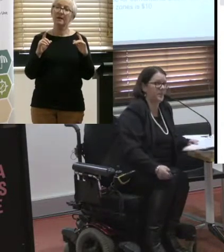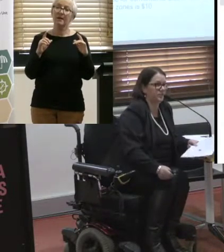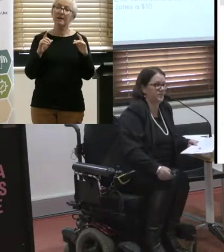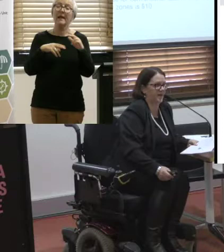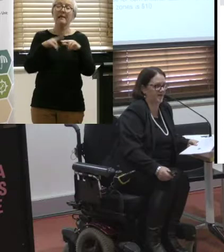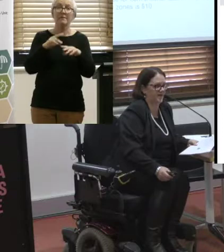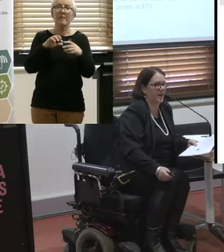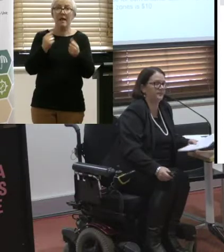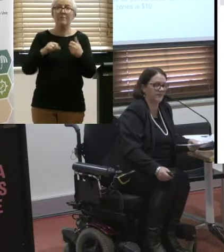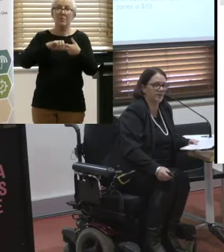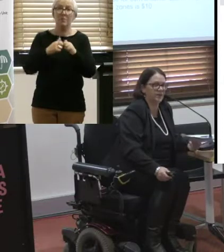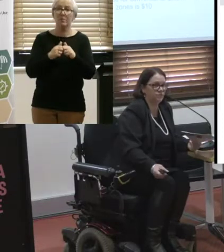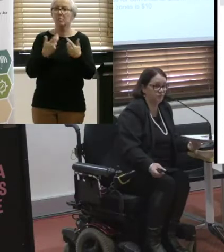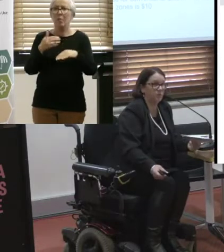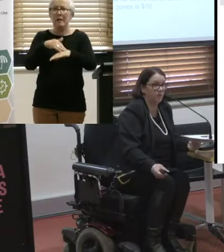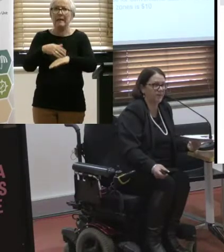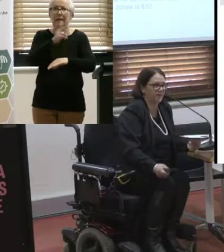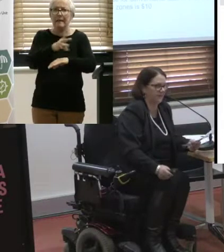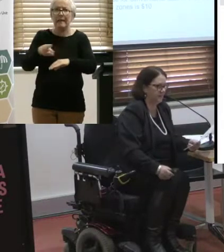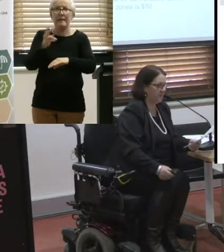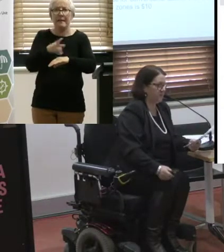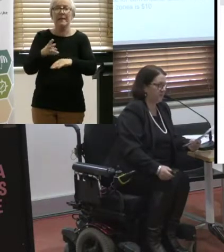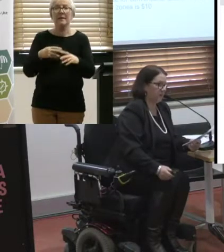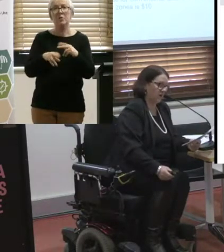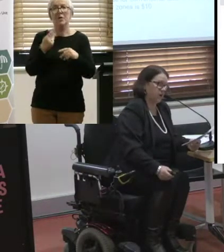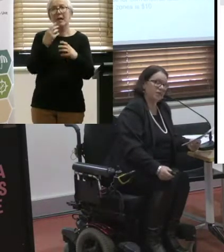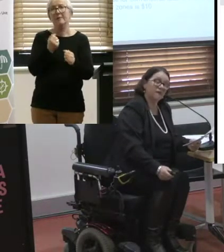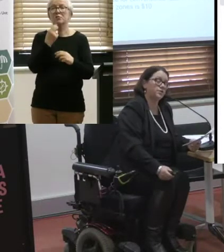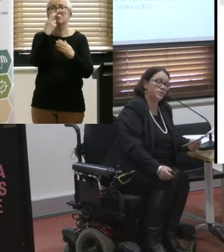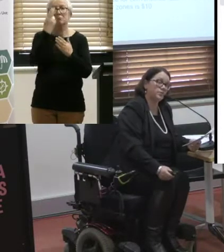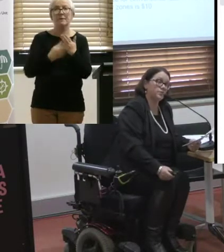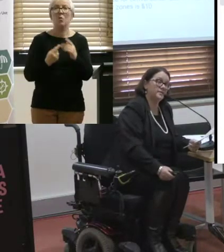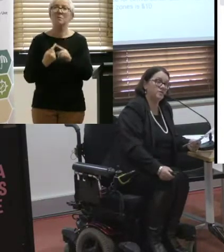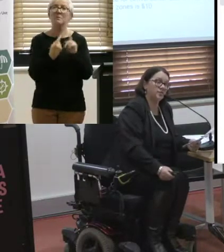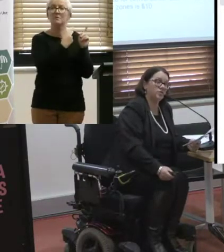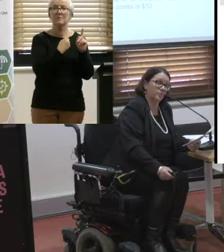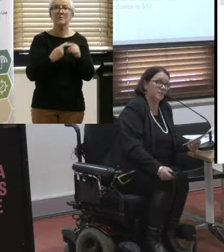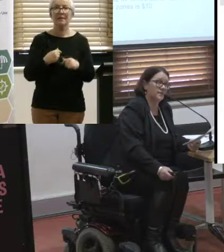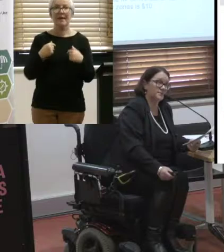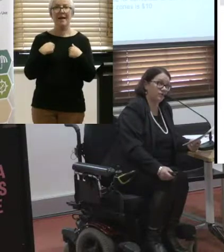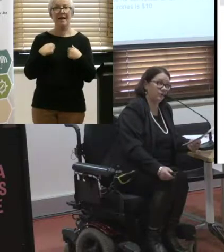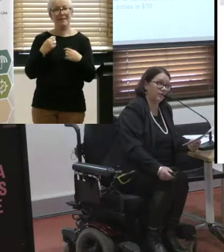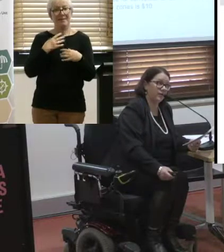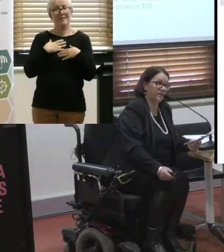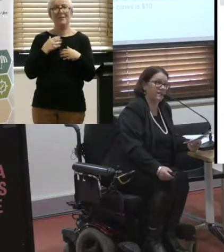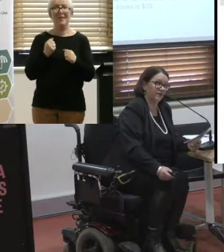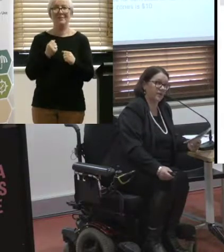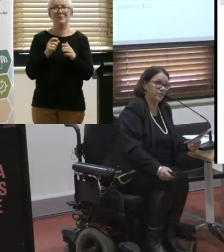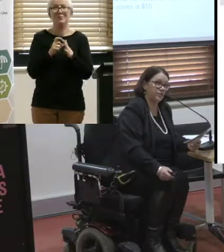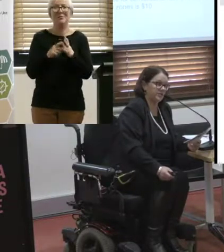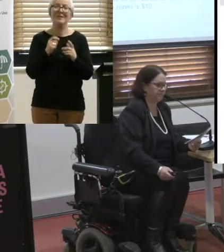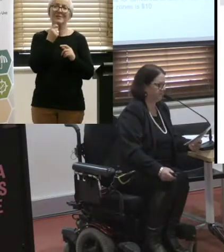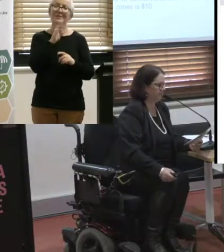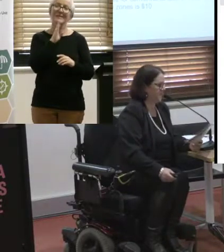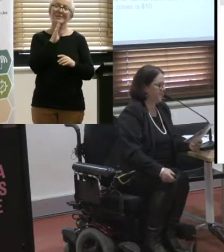systemic issues out there unless we do report things. I do like to do a little bit of secret shopper myself and it's very